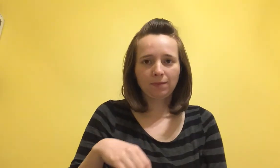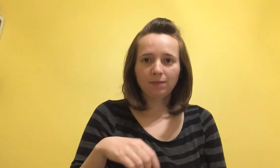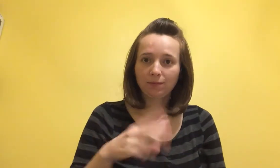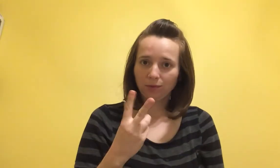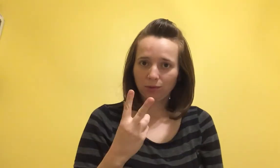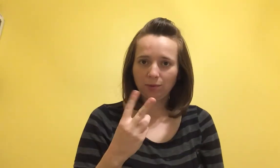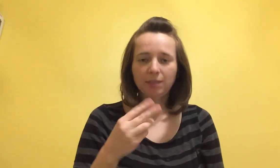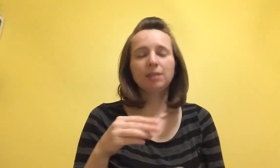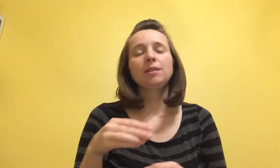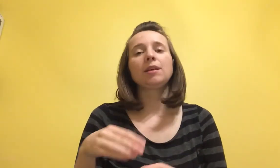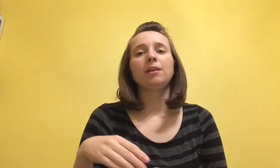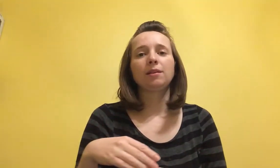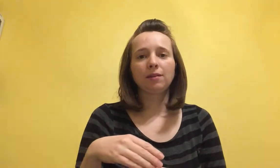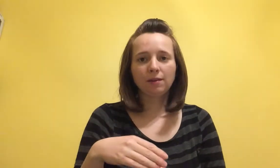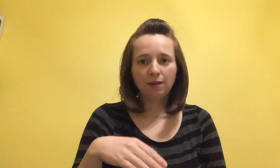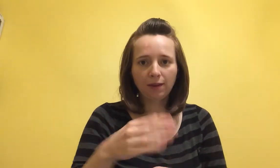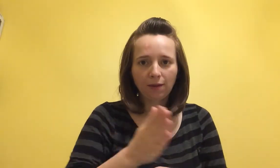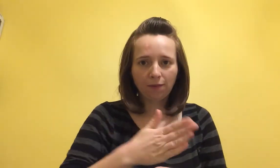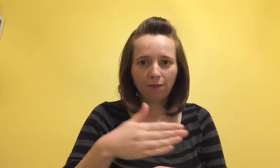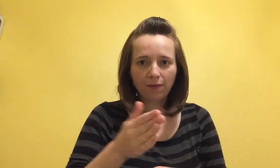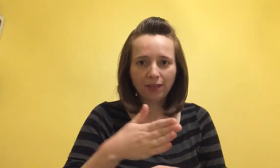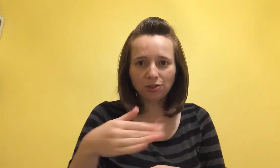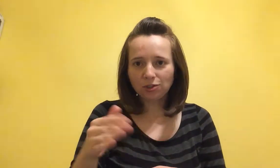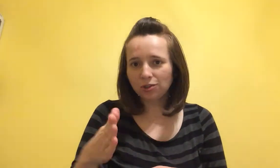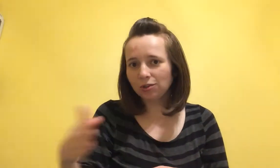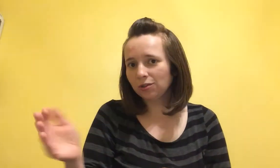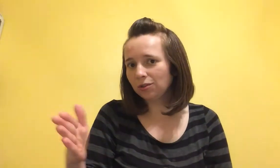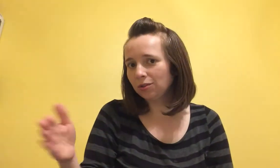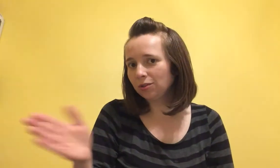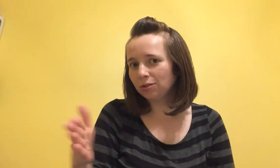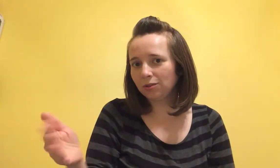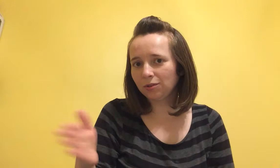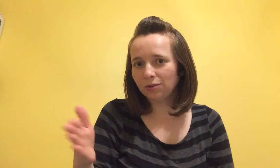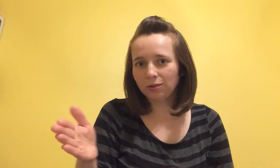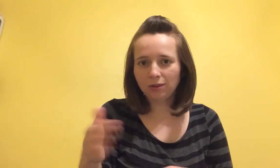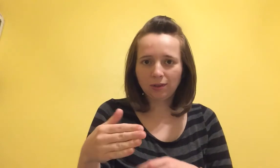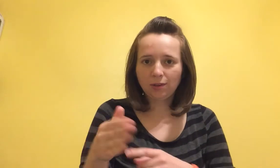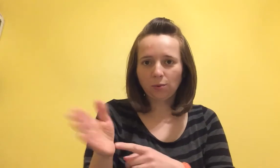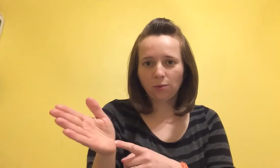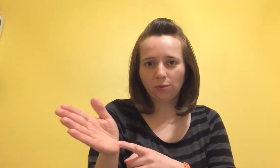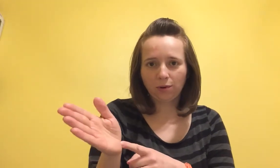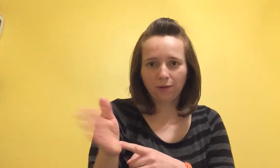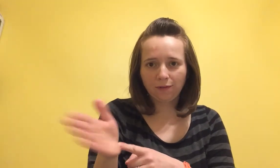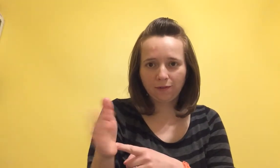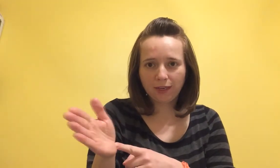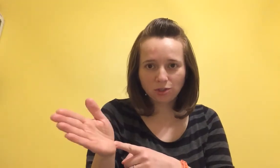Two ways to sign fish or fish.